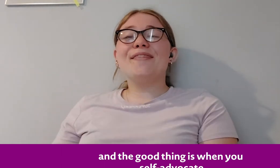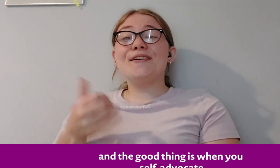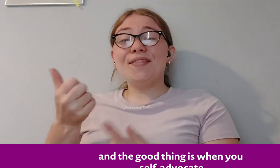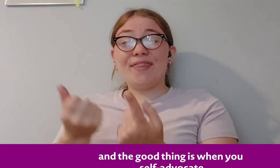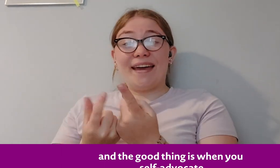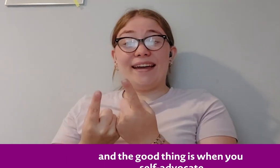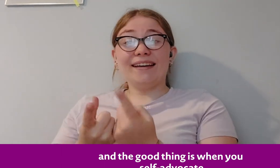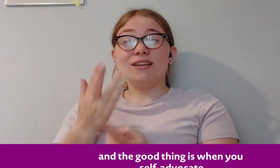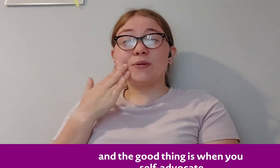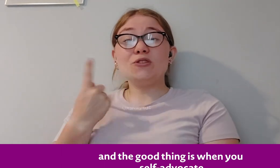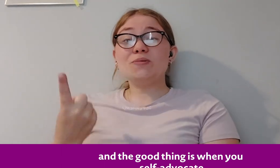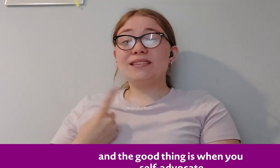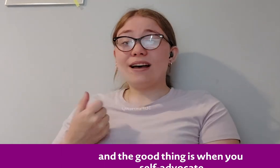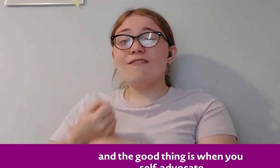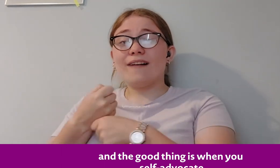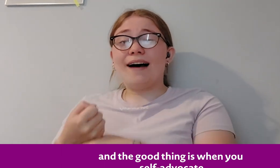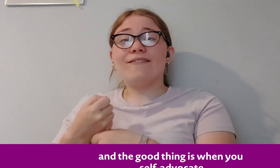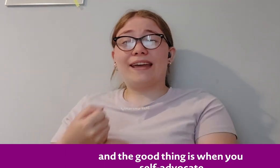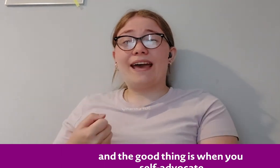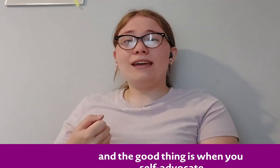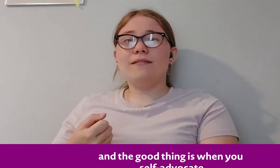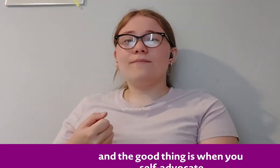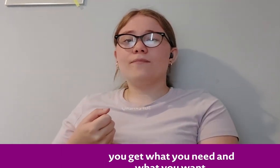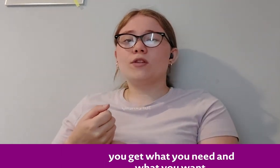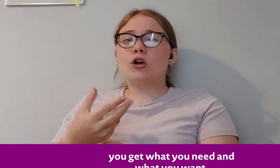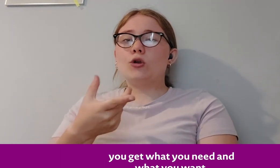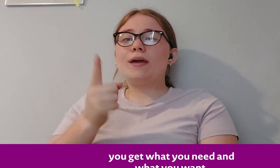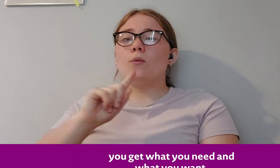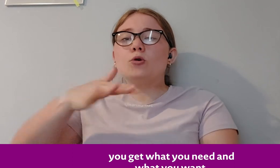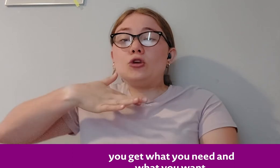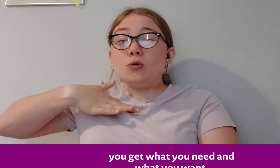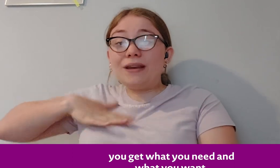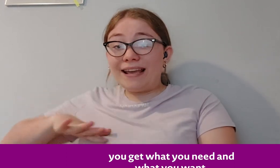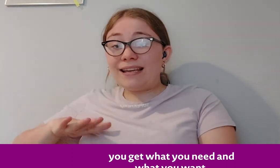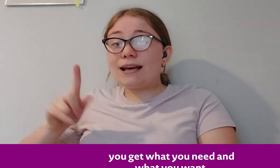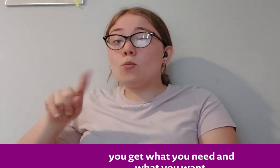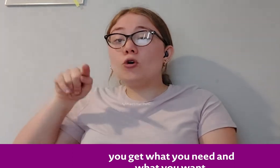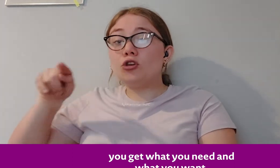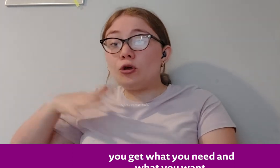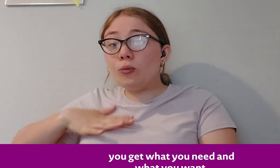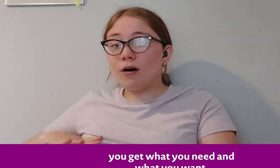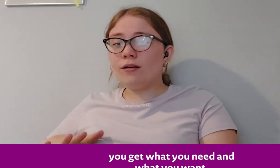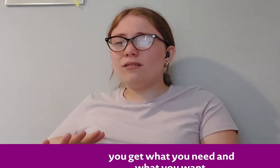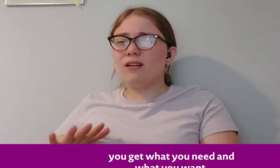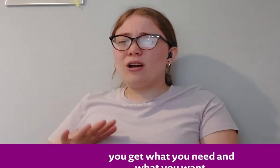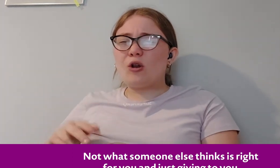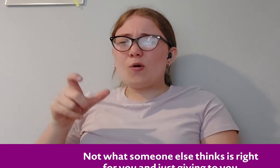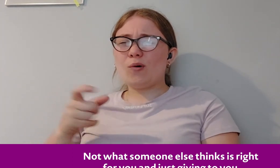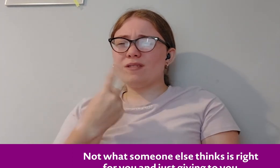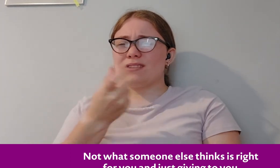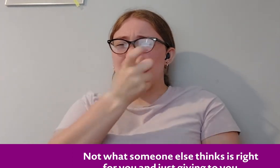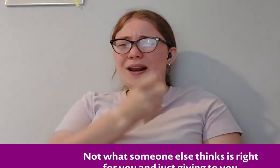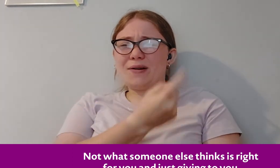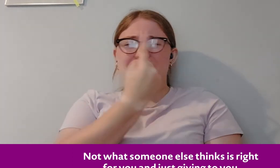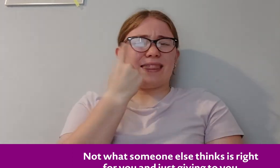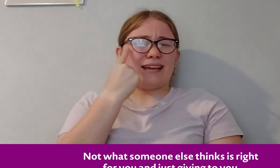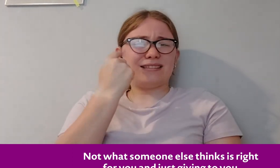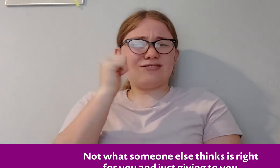And the good thing is when you self-advocate, get what you need and what you want, not what someone else thinks is